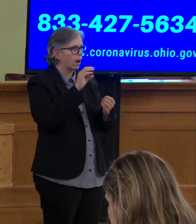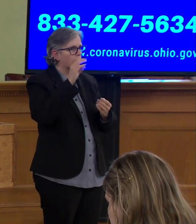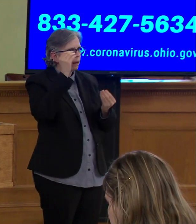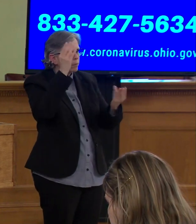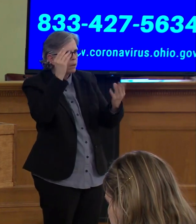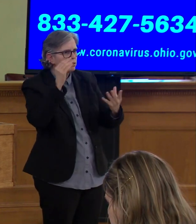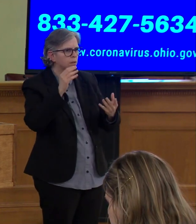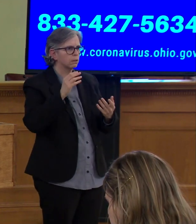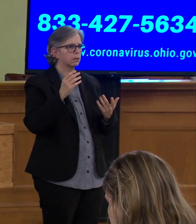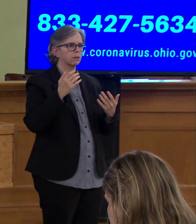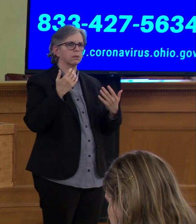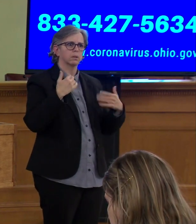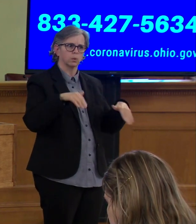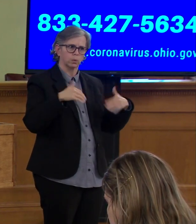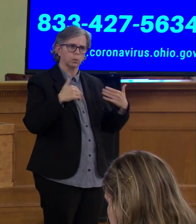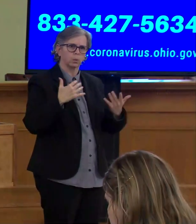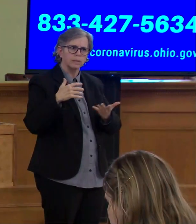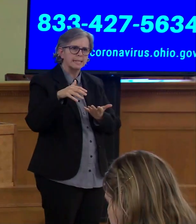information.